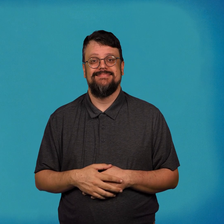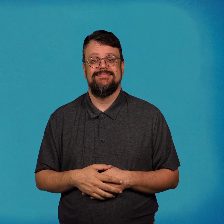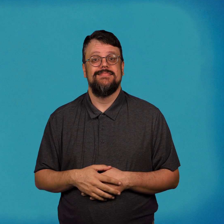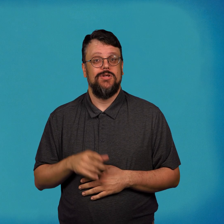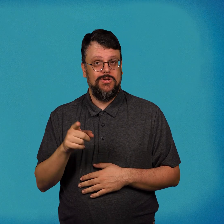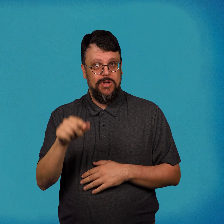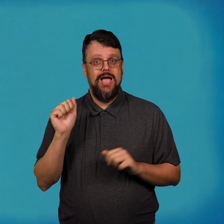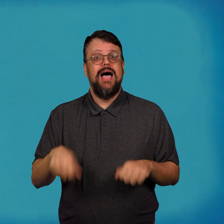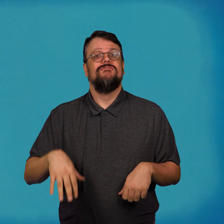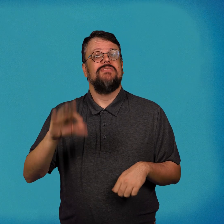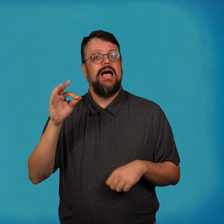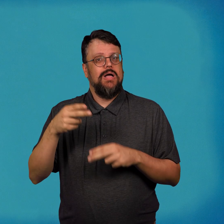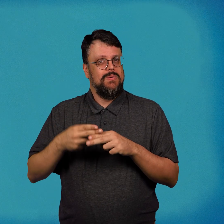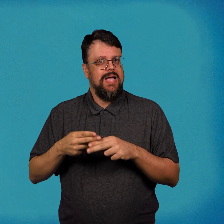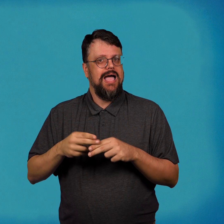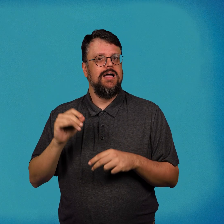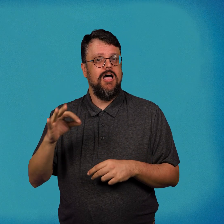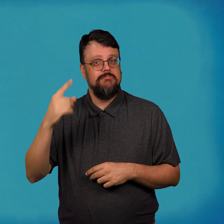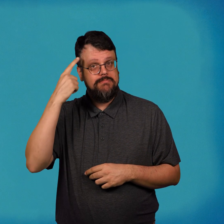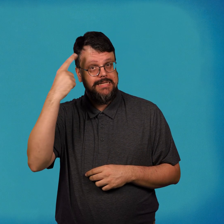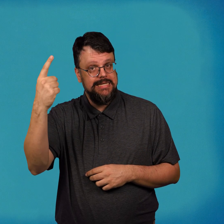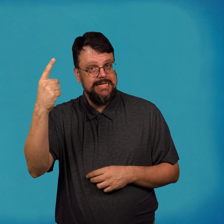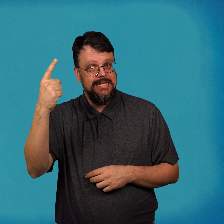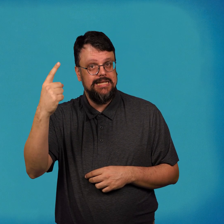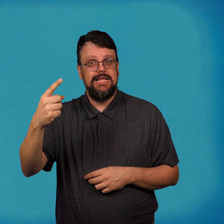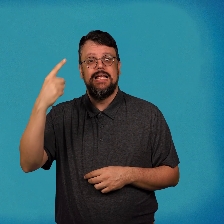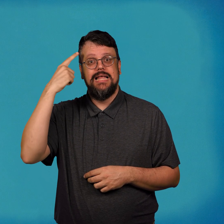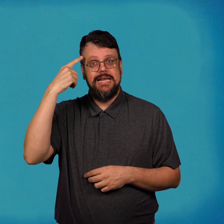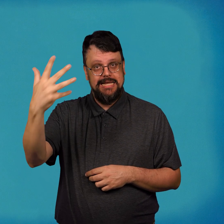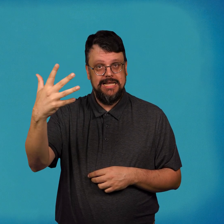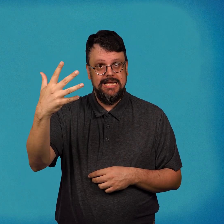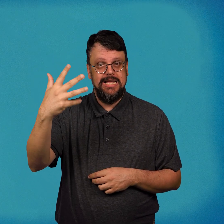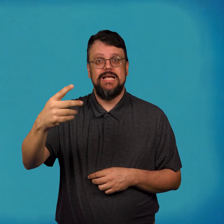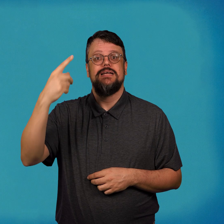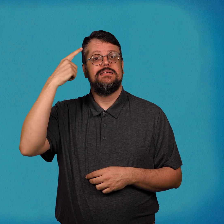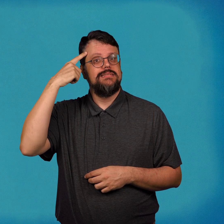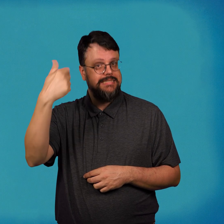You can find the weight of a penny, a nickel, or a dime.